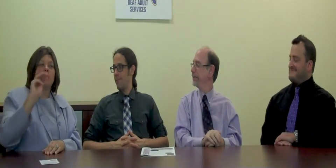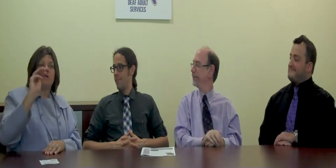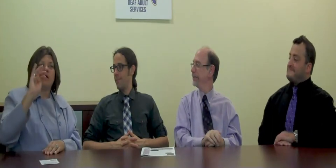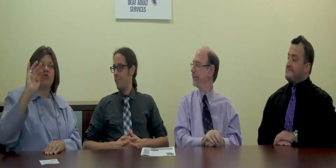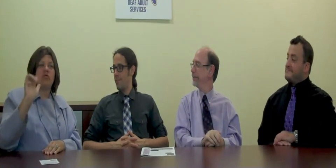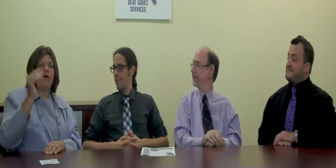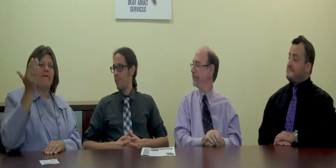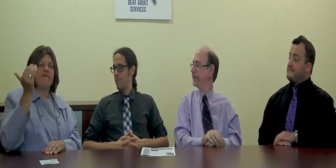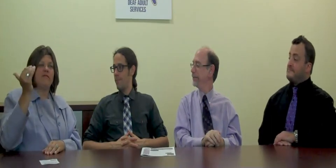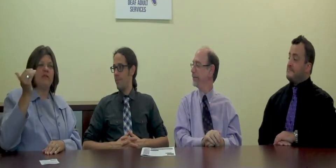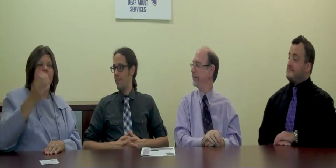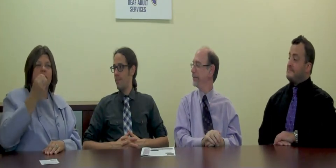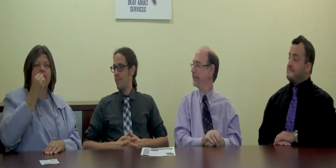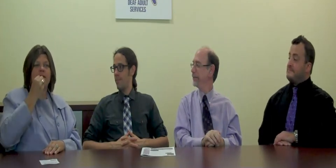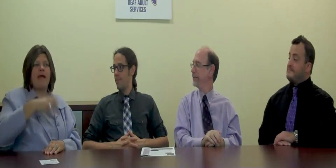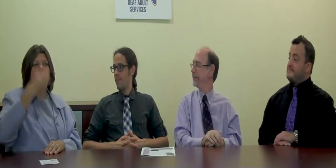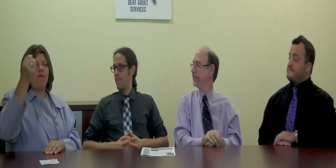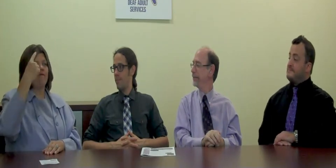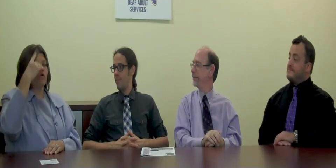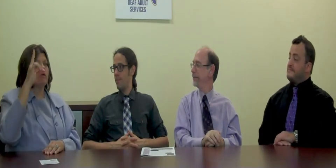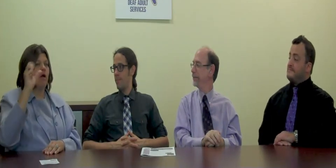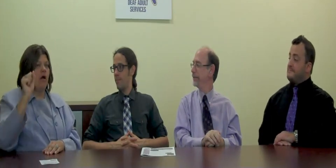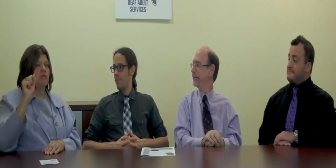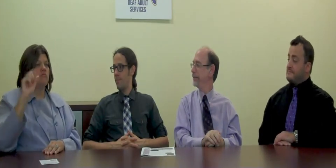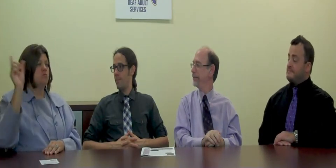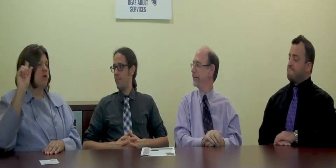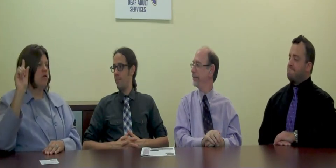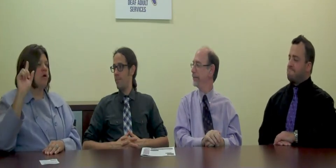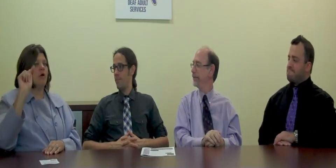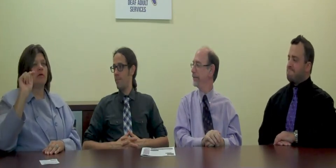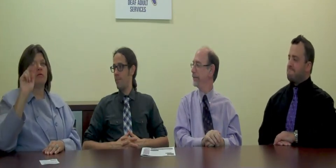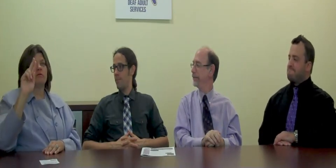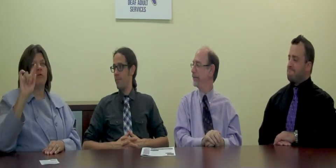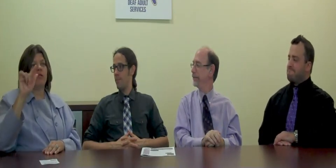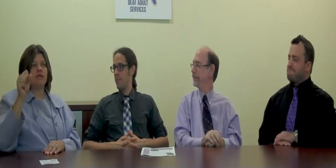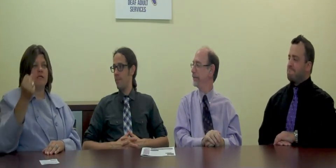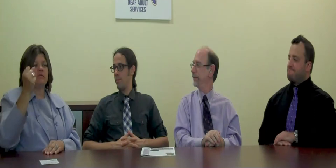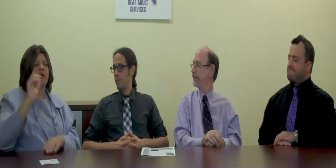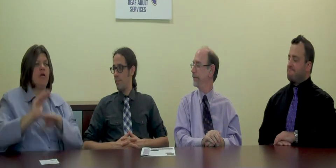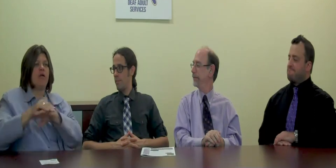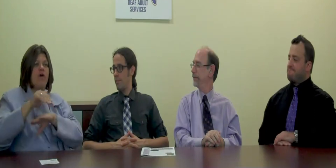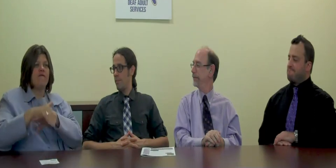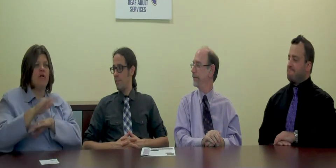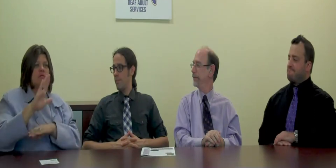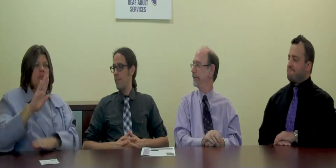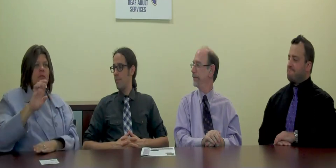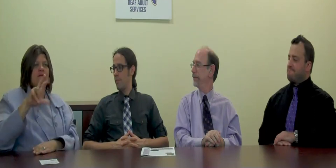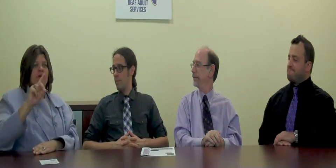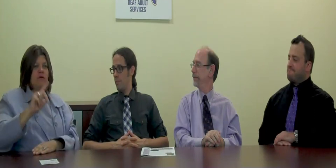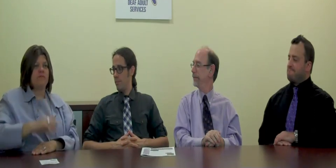On Monday, July 15th, dine out for DOS at Tully's on Niagara Falls Boulevard.